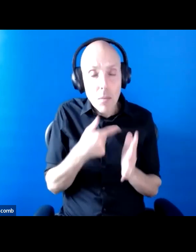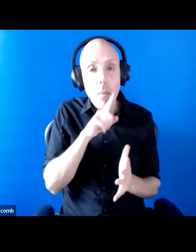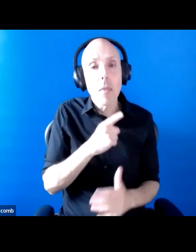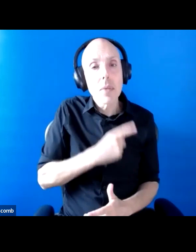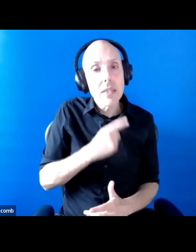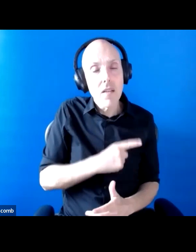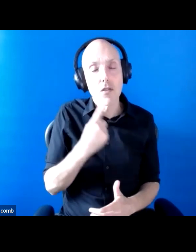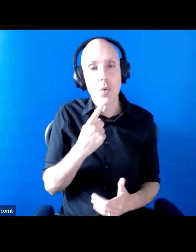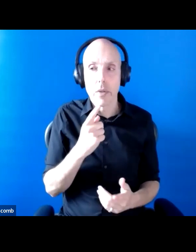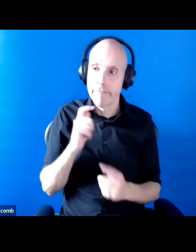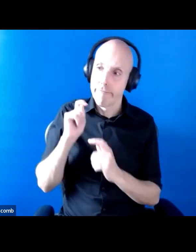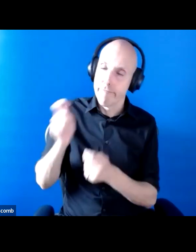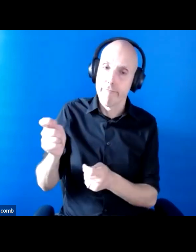And that was before the pandemic.